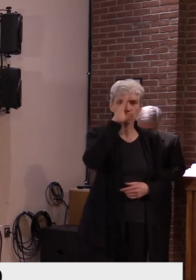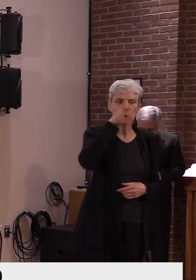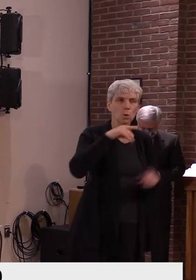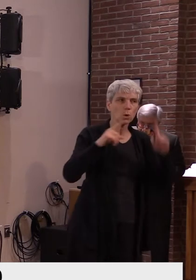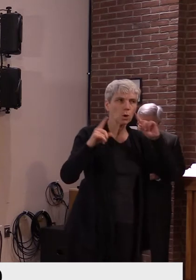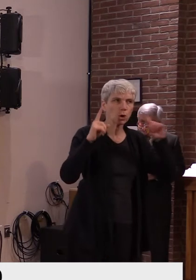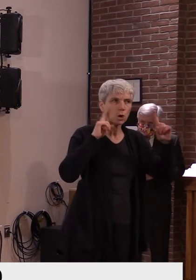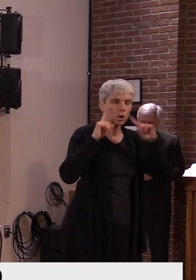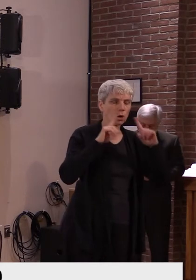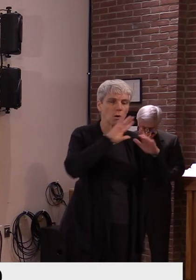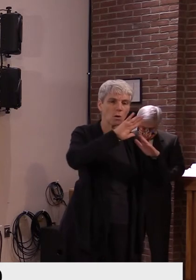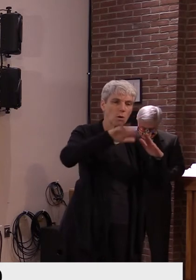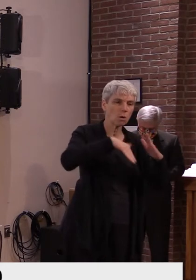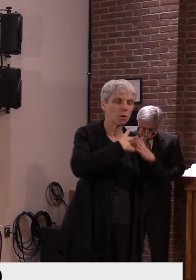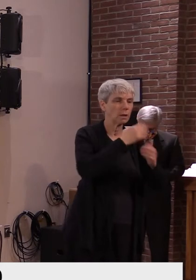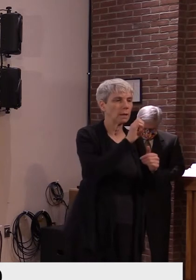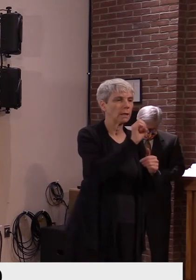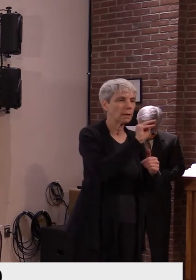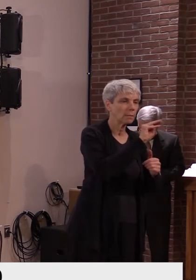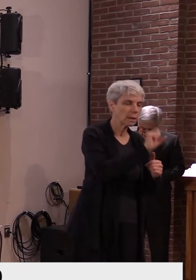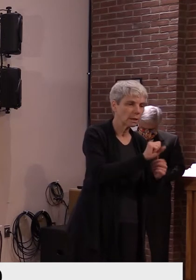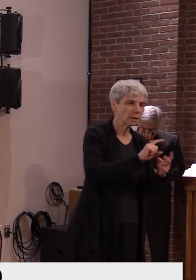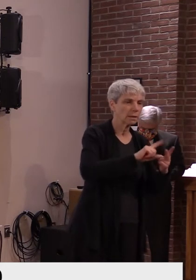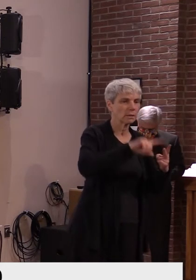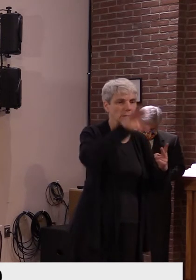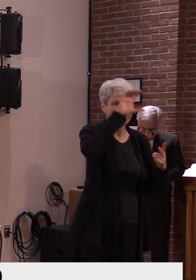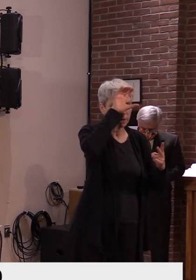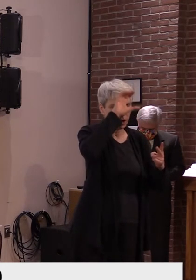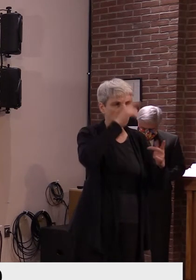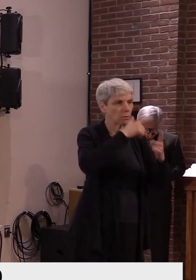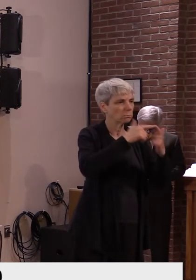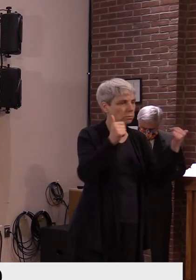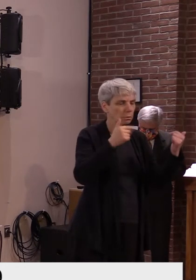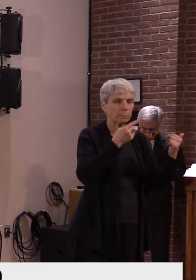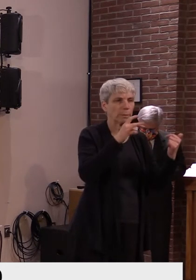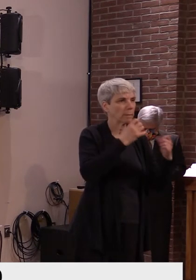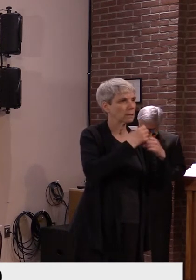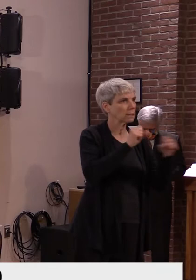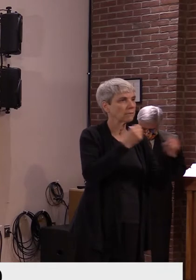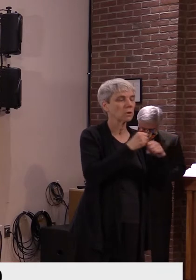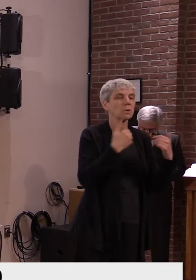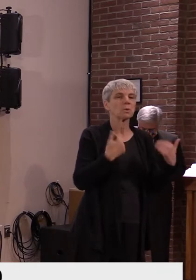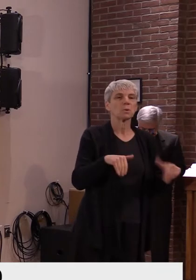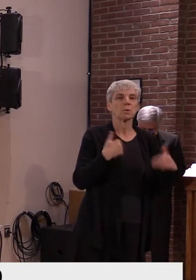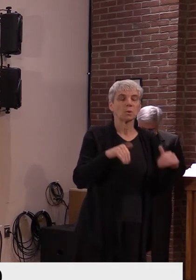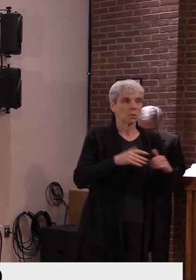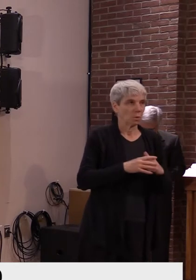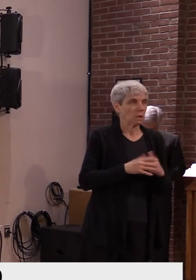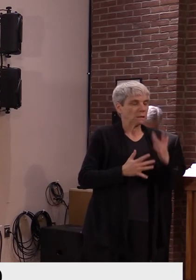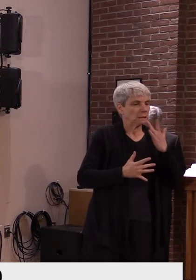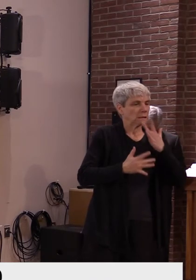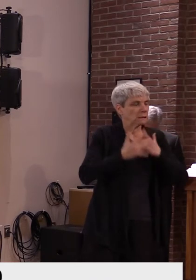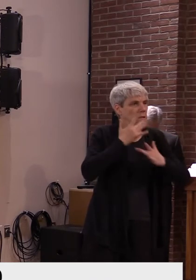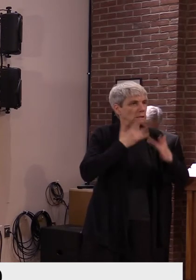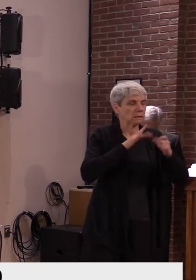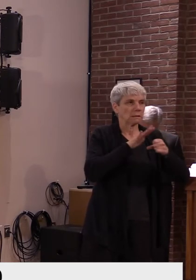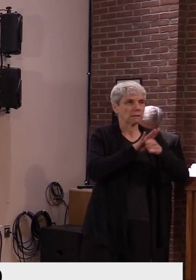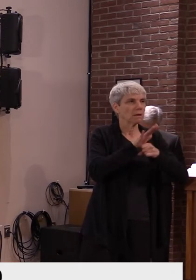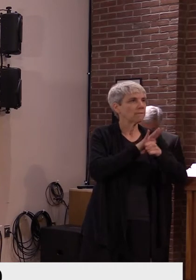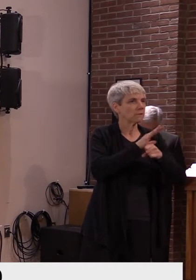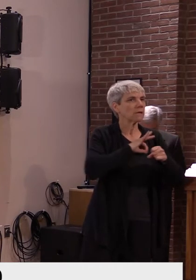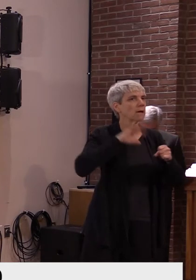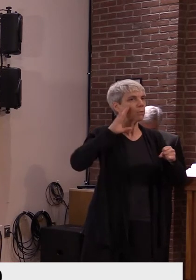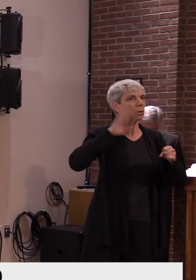public safety, uh, on, uh, in emergency medical services, fire service, and, and you think,